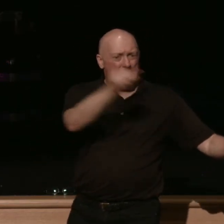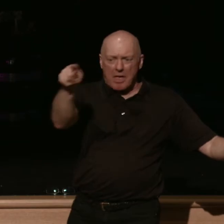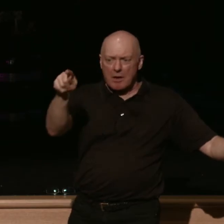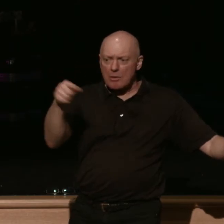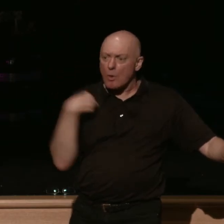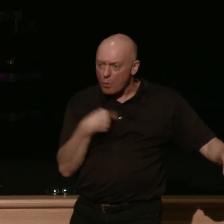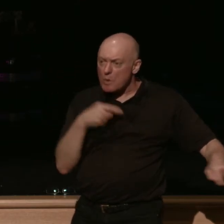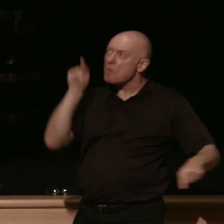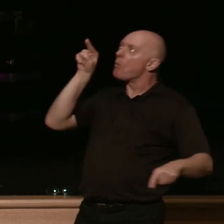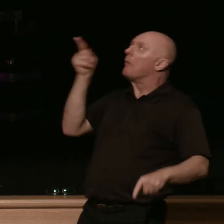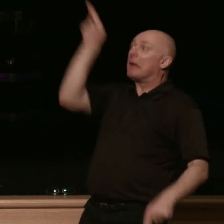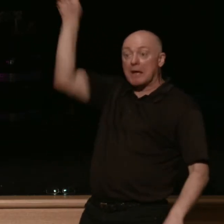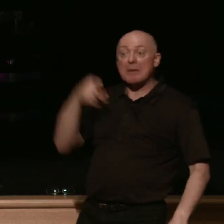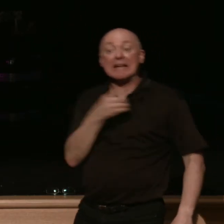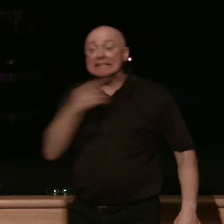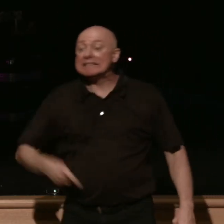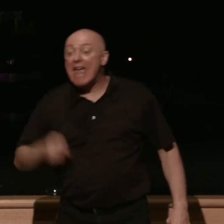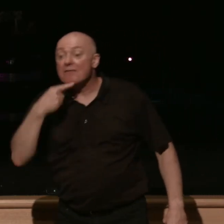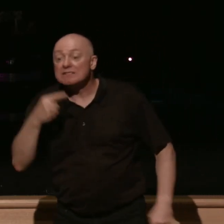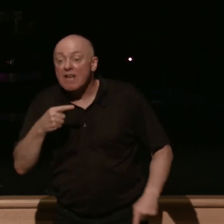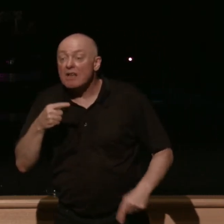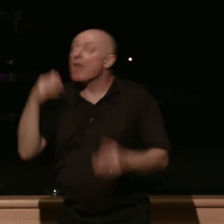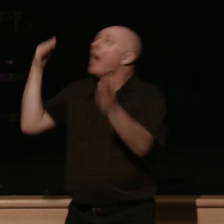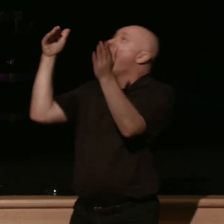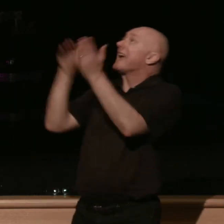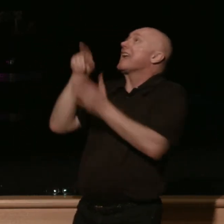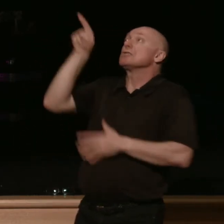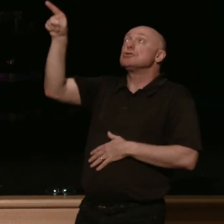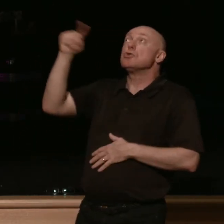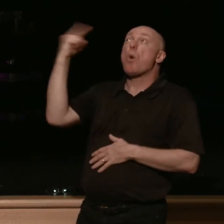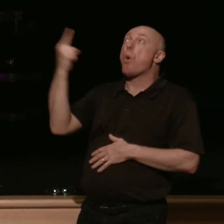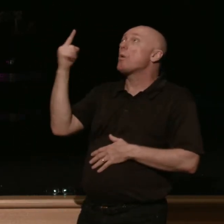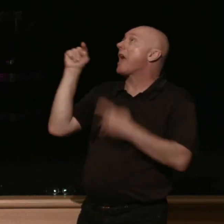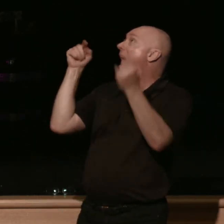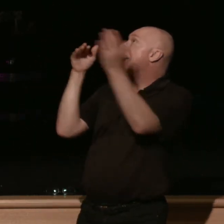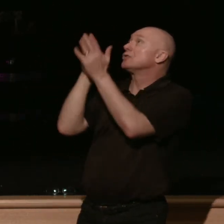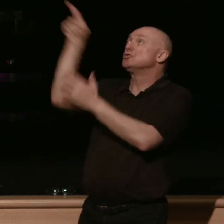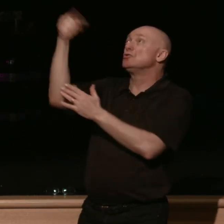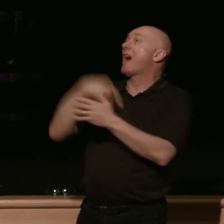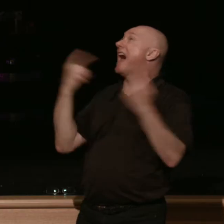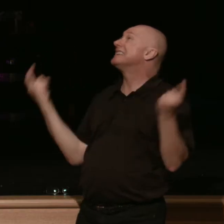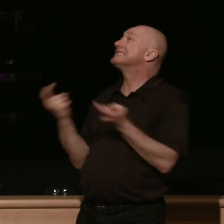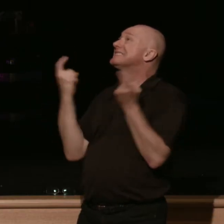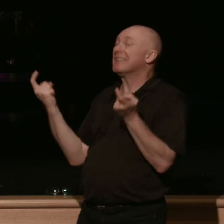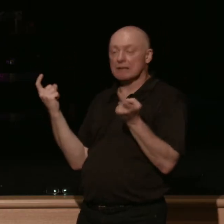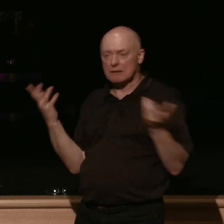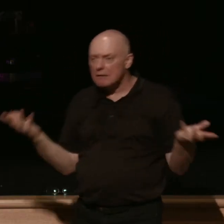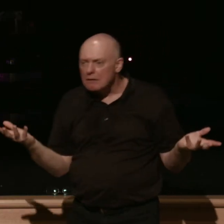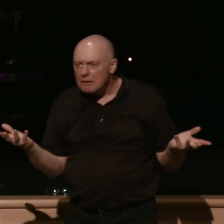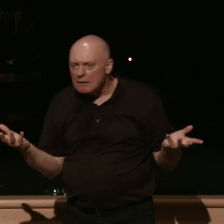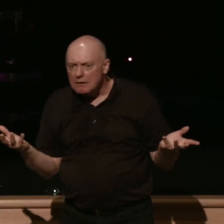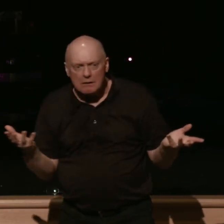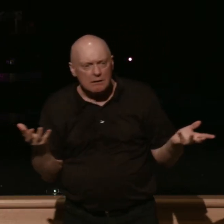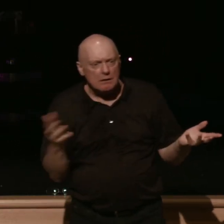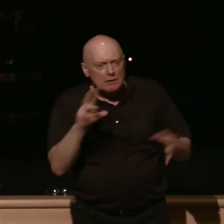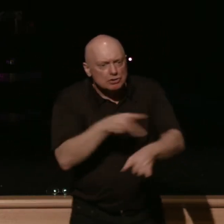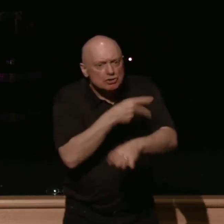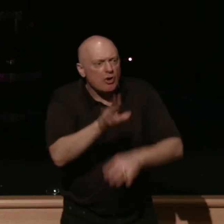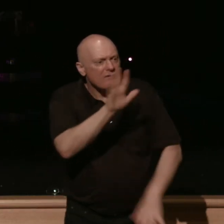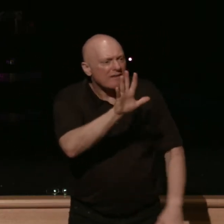as david said in psalm 51 against you and you only have i sinned well you can look at the sense of justice in psalm 51 and how it comes about